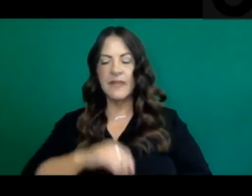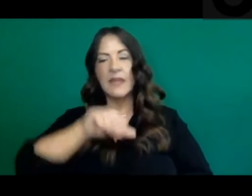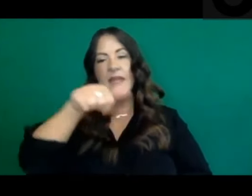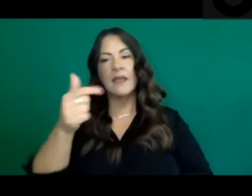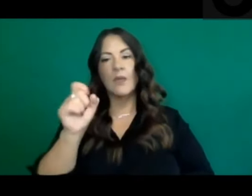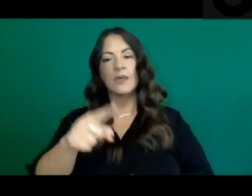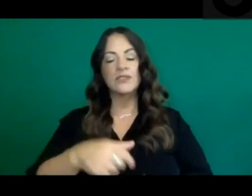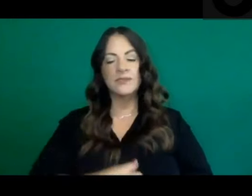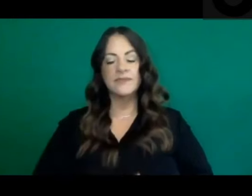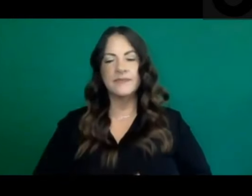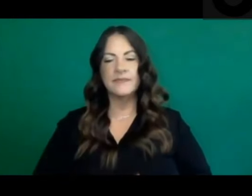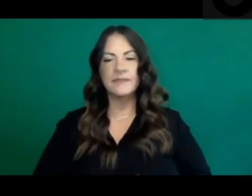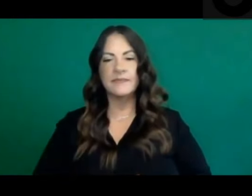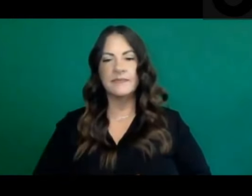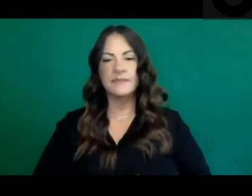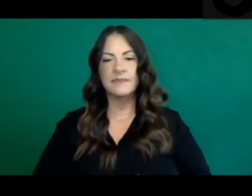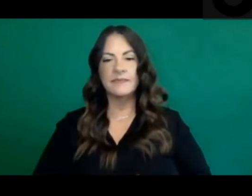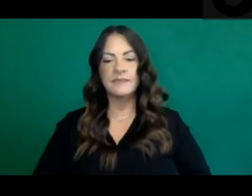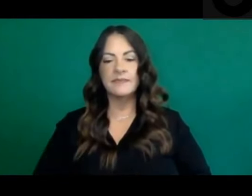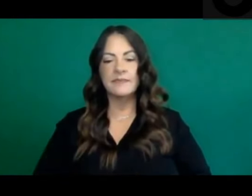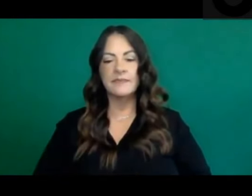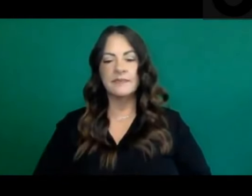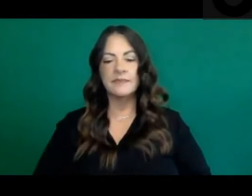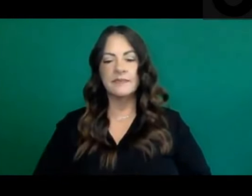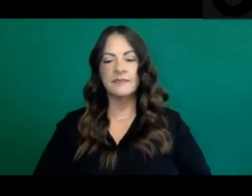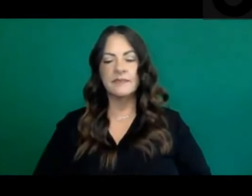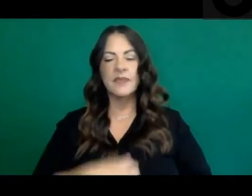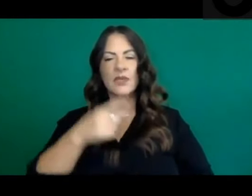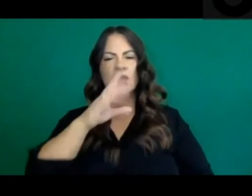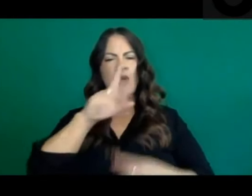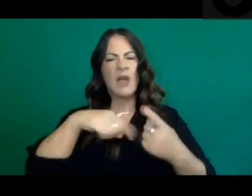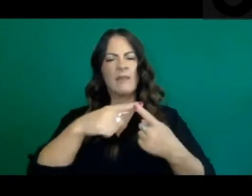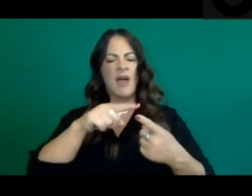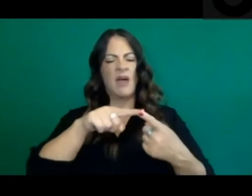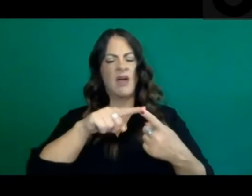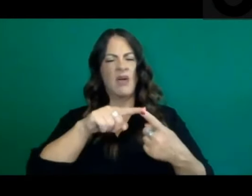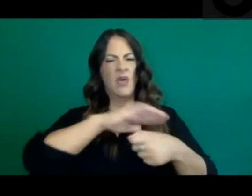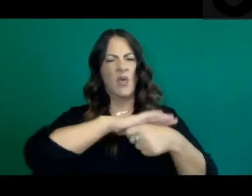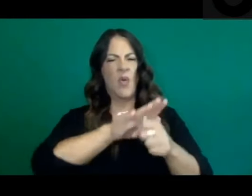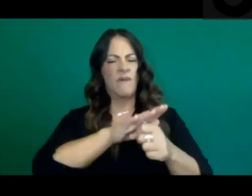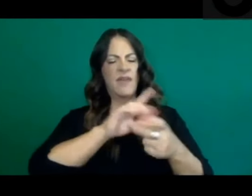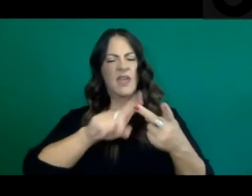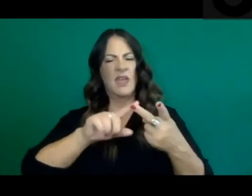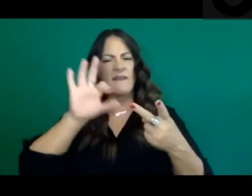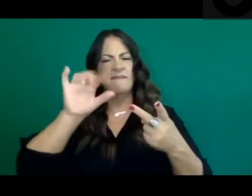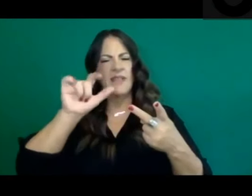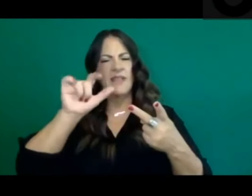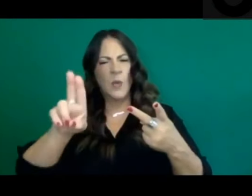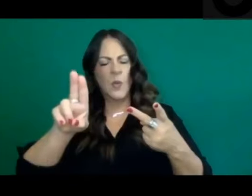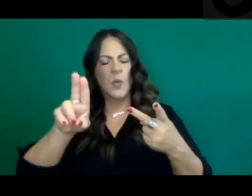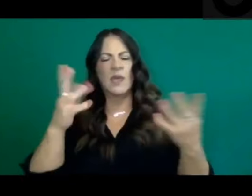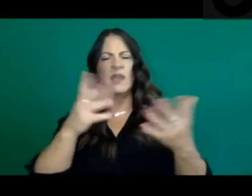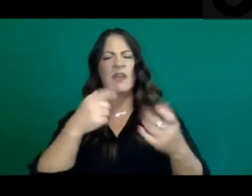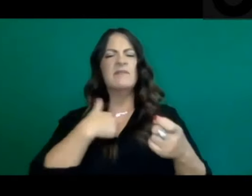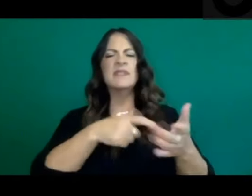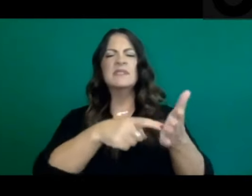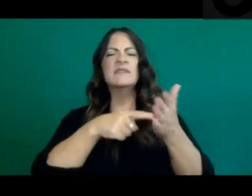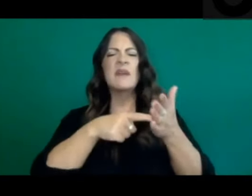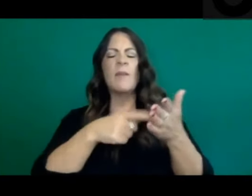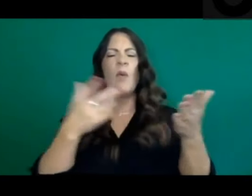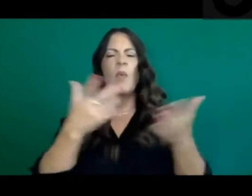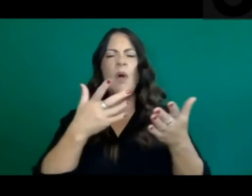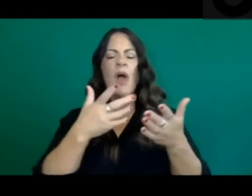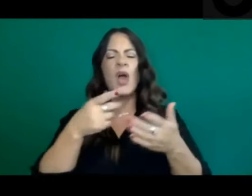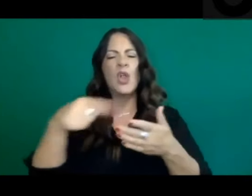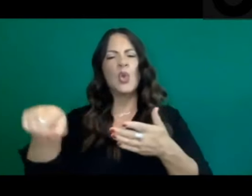Hey, Dr. Daly. In terms of COVID and flu, can you give us more specific examples of what the state and the healthcare system are doing